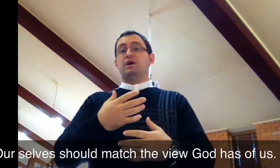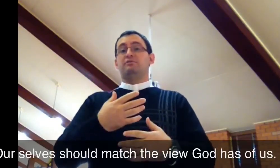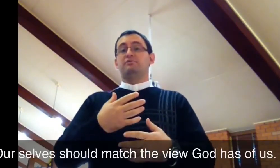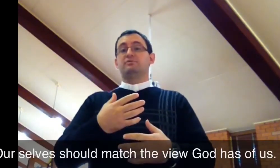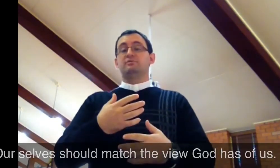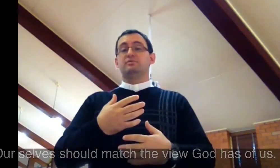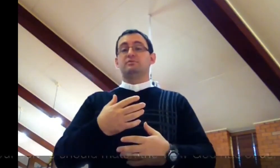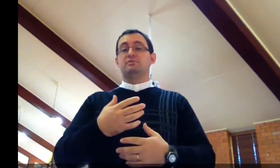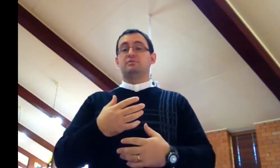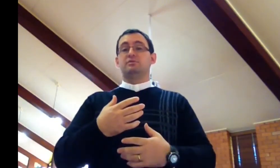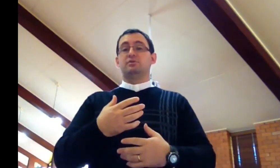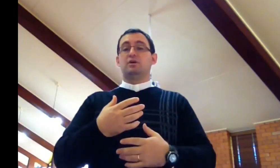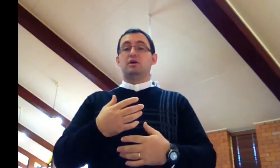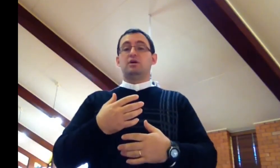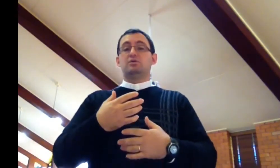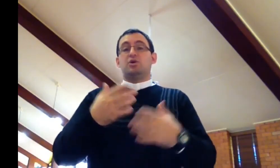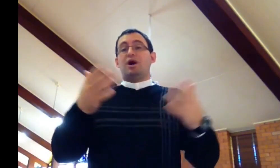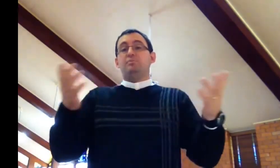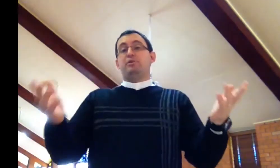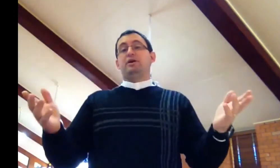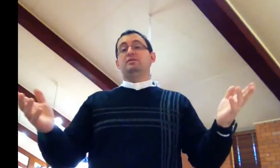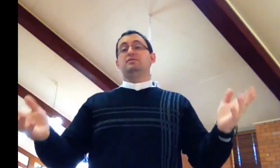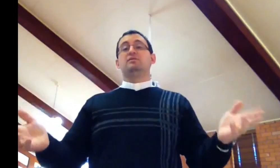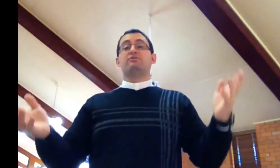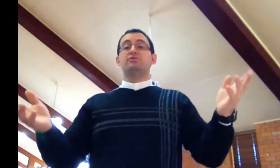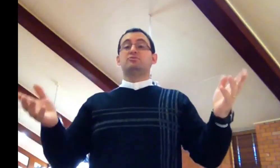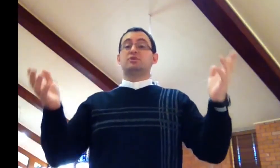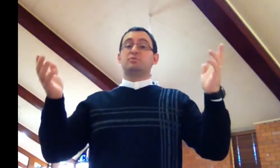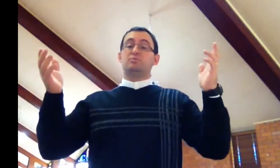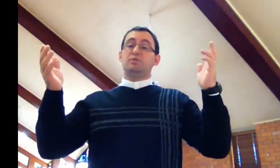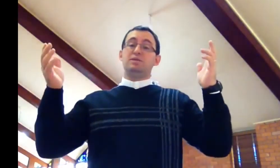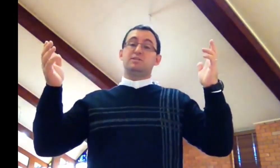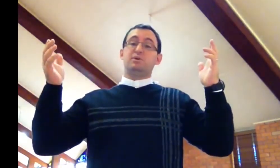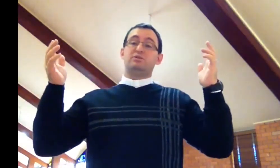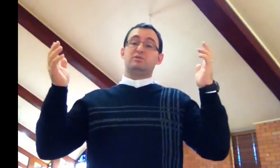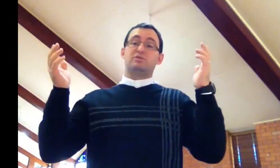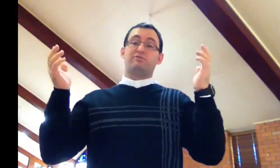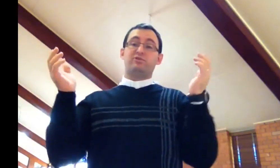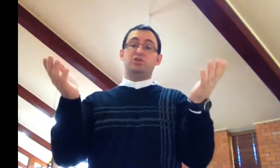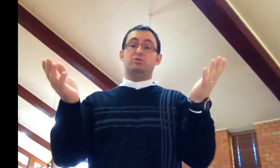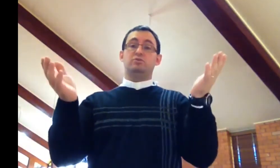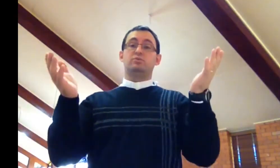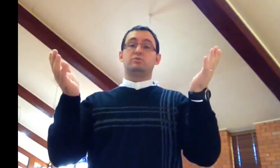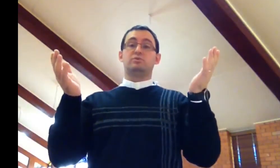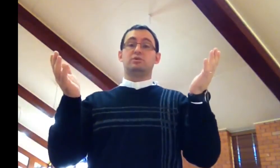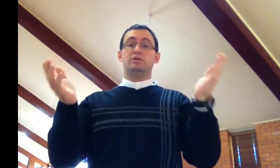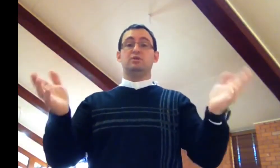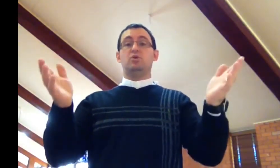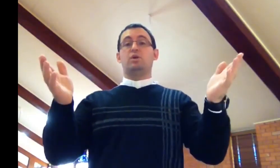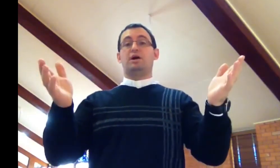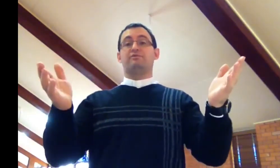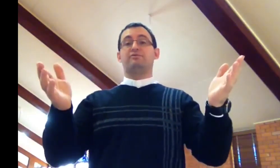life. So I pray that the fruits of the Spirit may be experienced for you in your life.